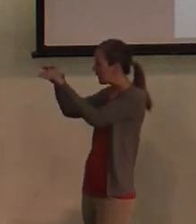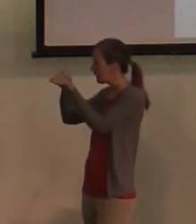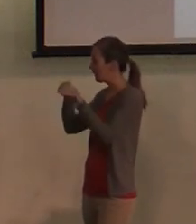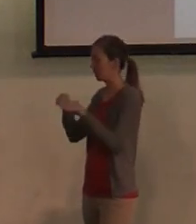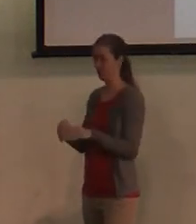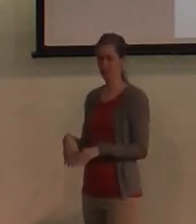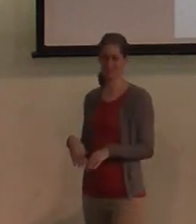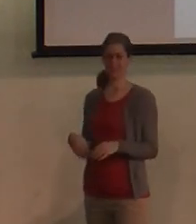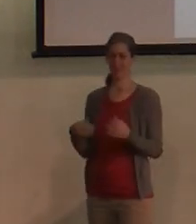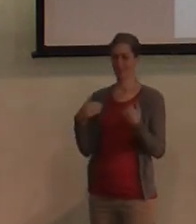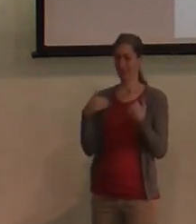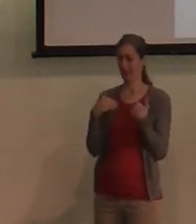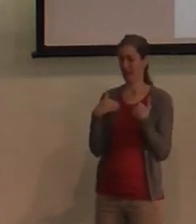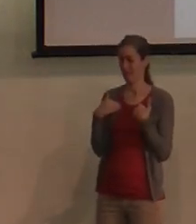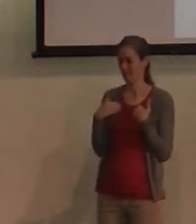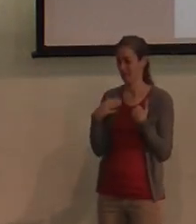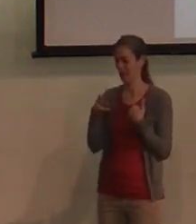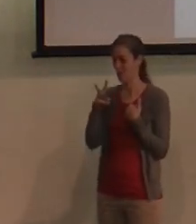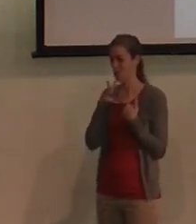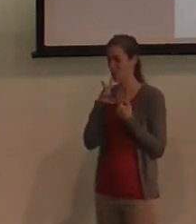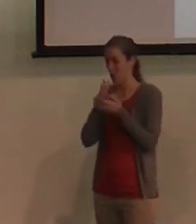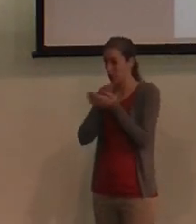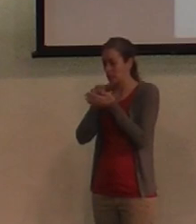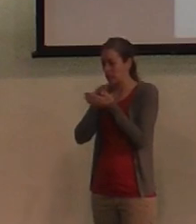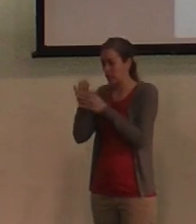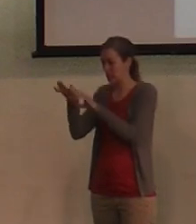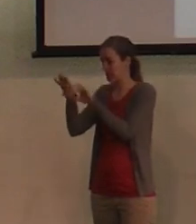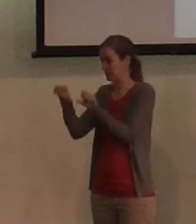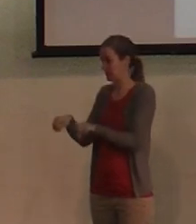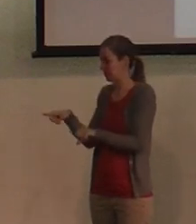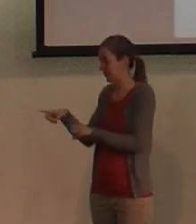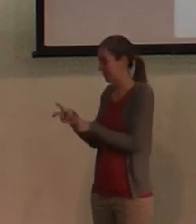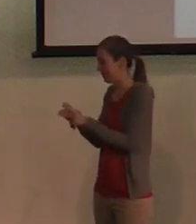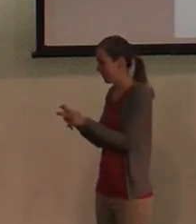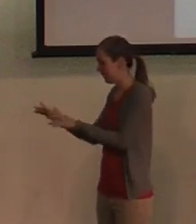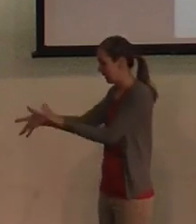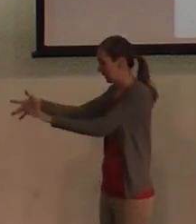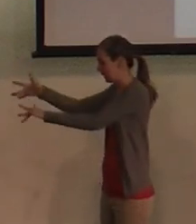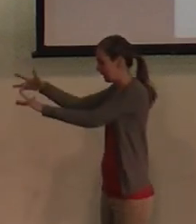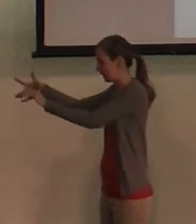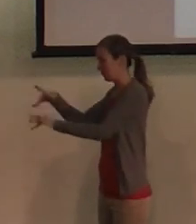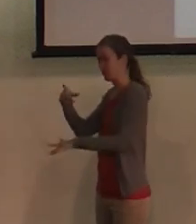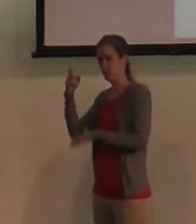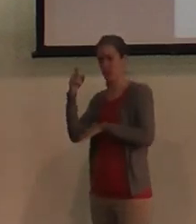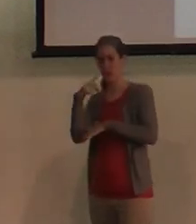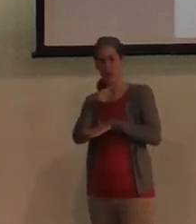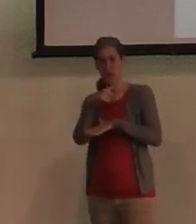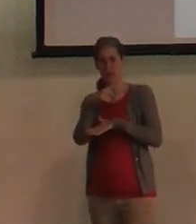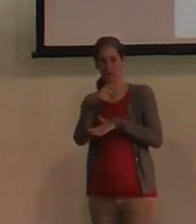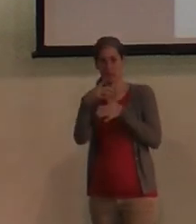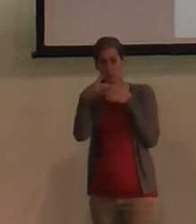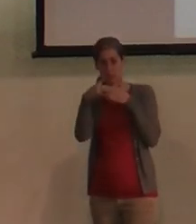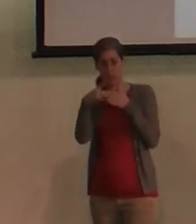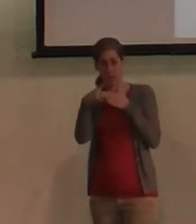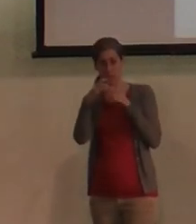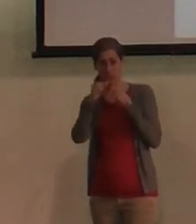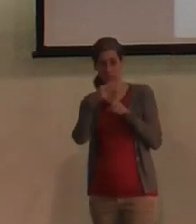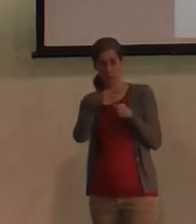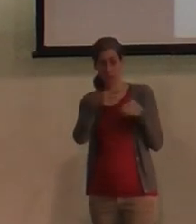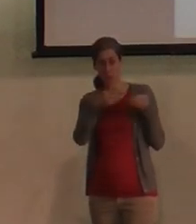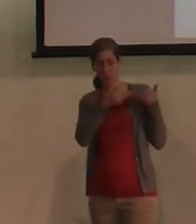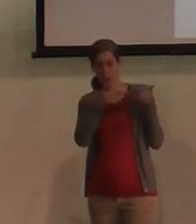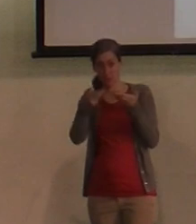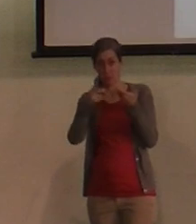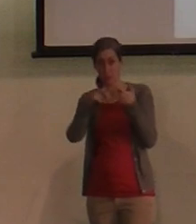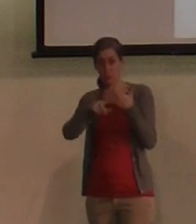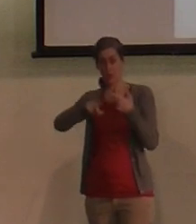a water filtration system in here? Because this water is like super clear. So I asked our tour guide, I said, can you take us to where you